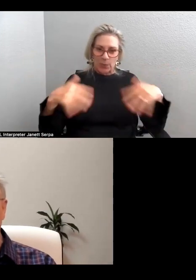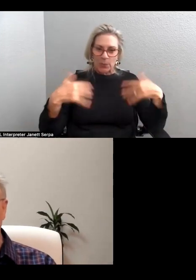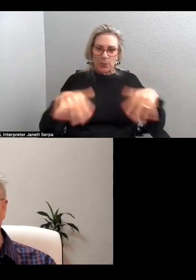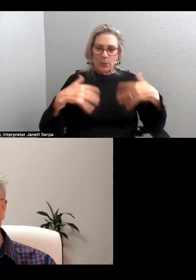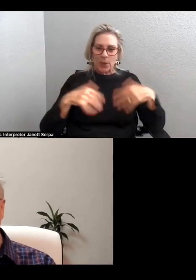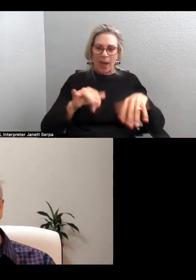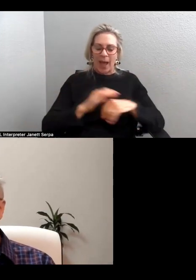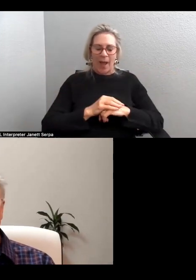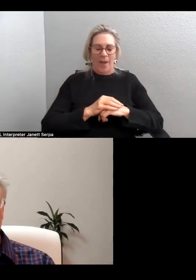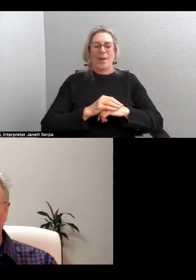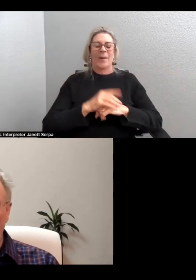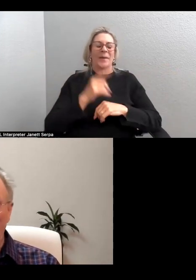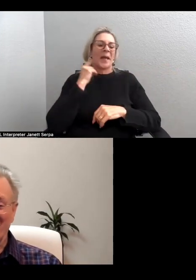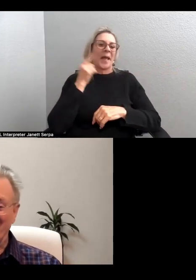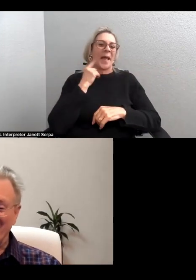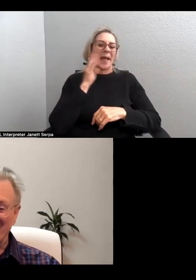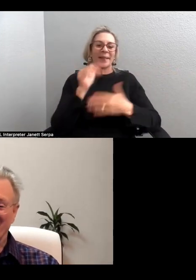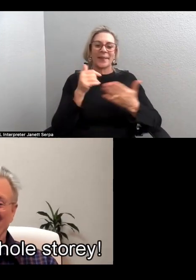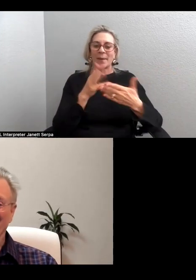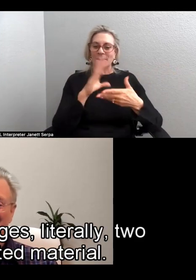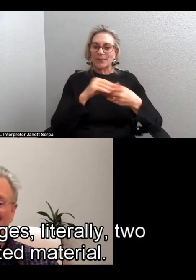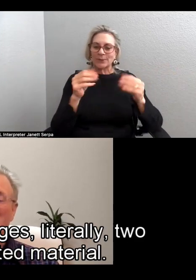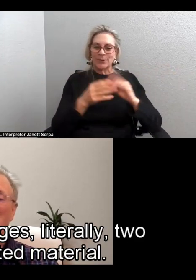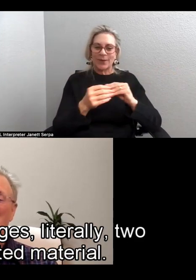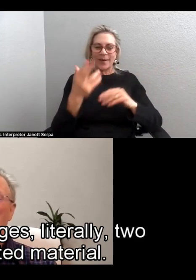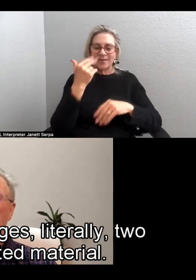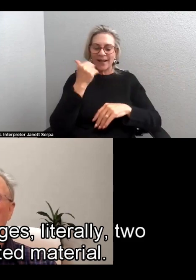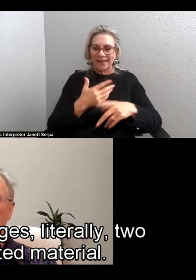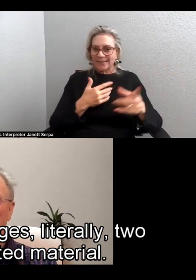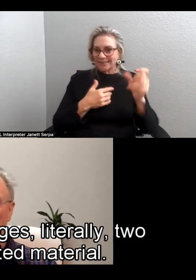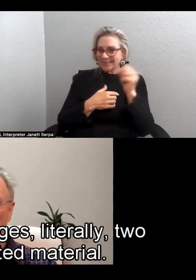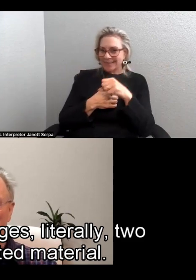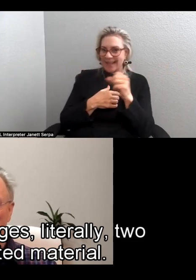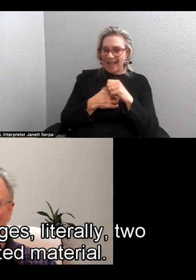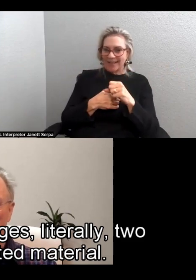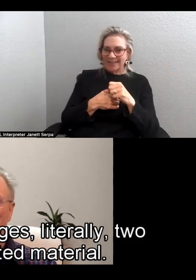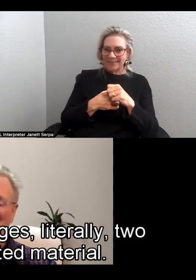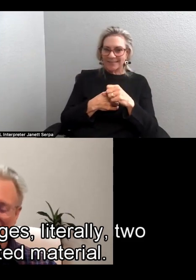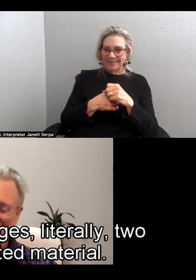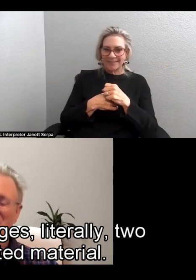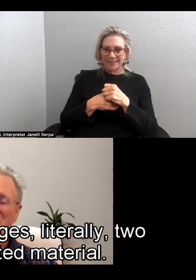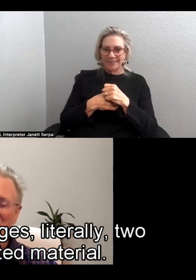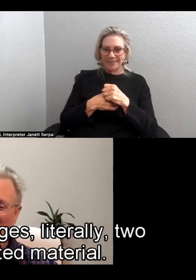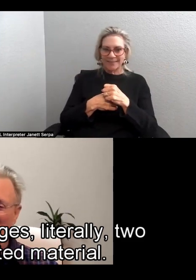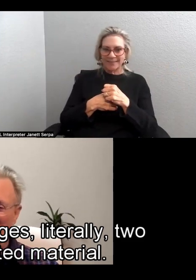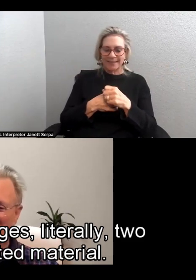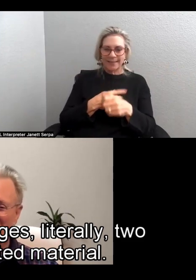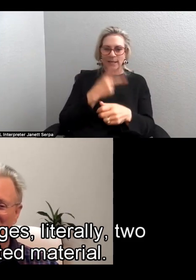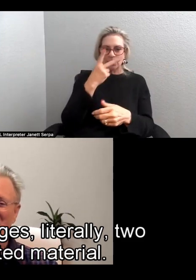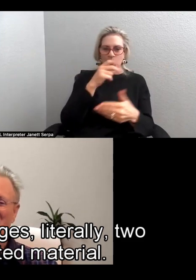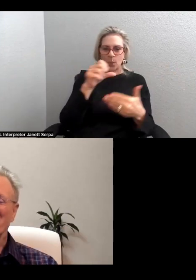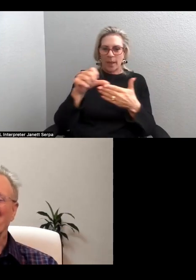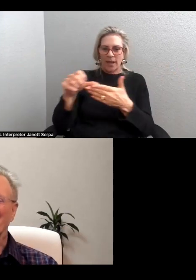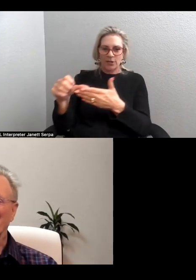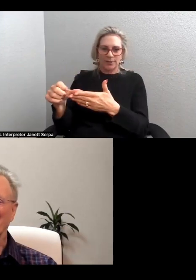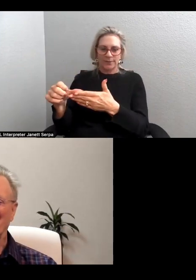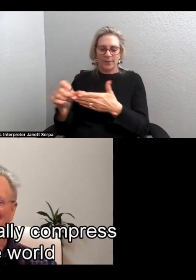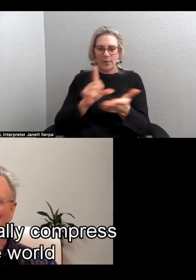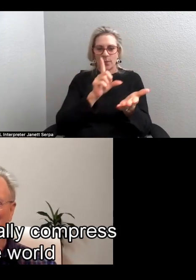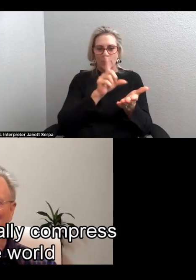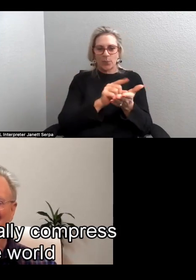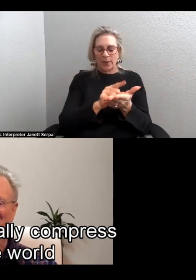And again, the whole story. Yeah, I mean, it's two pages, literally two pages of printed material,